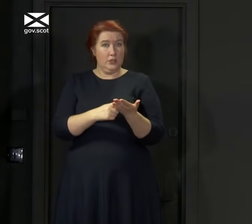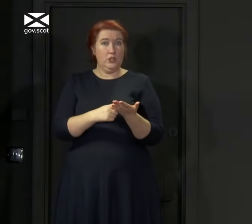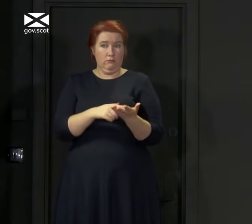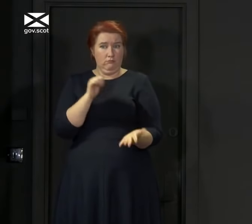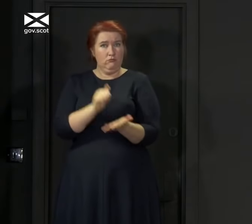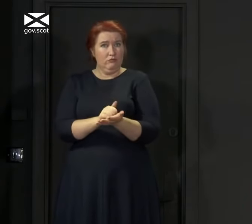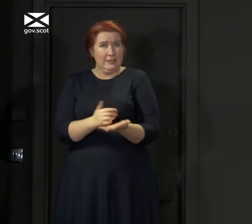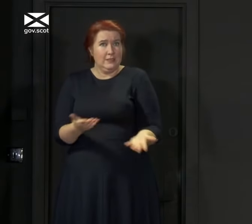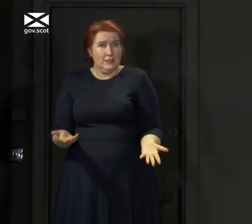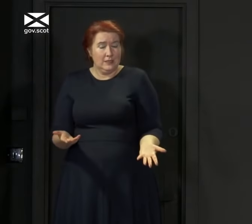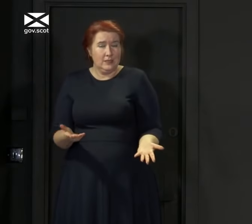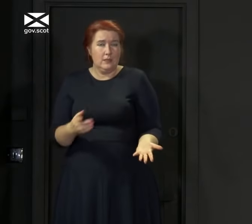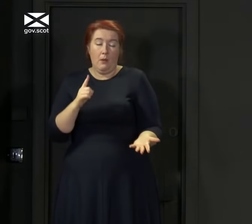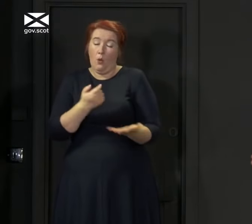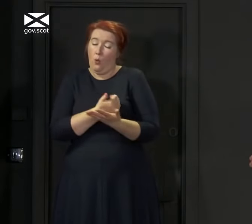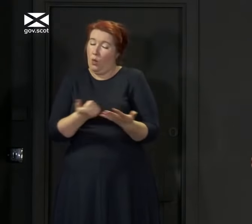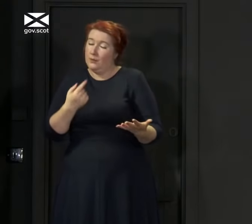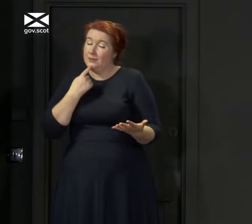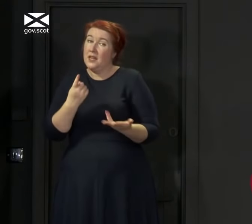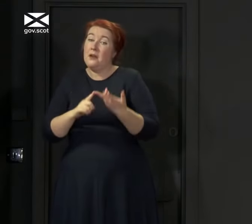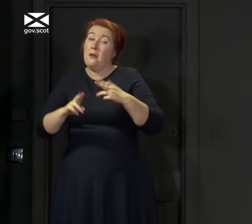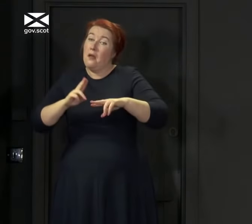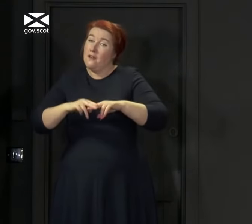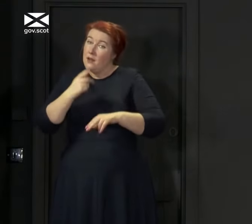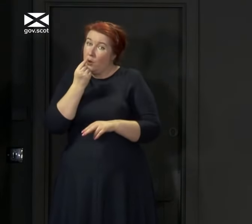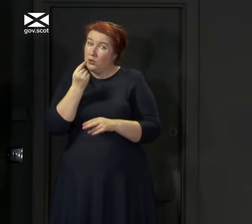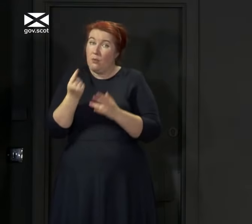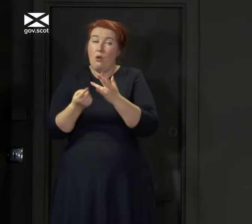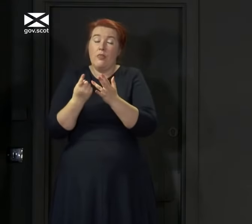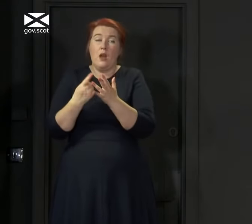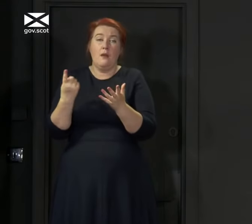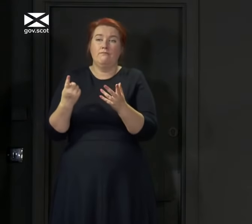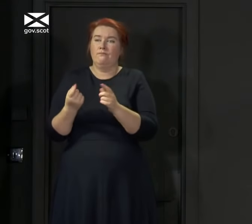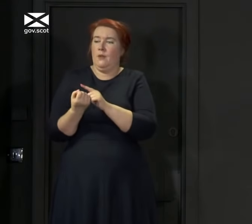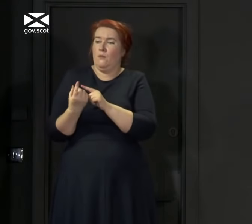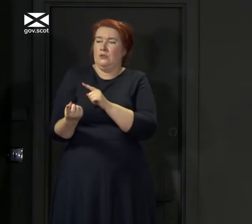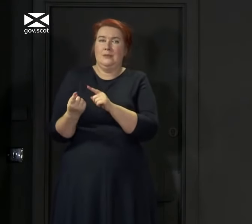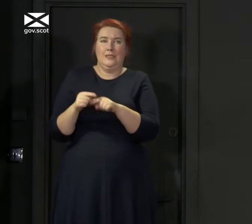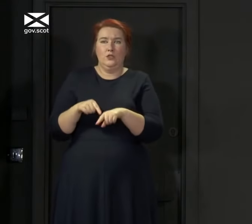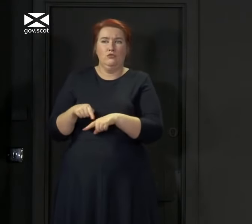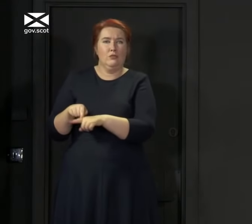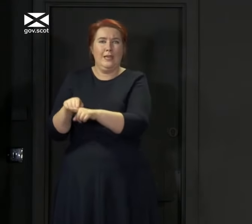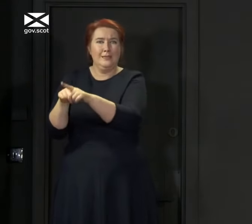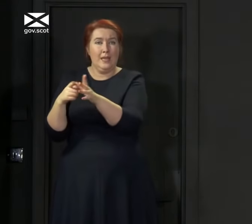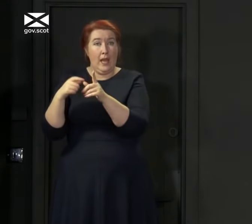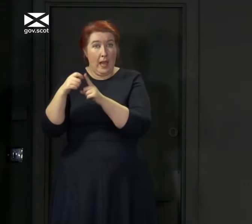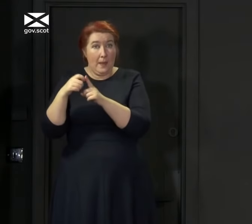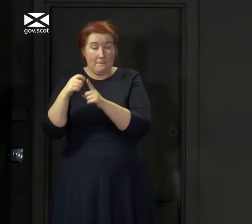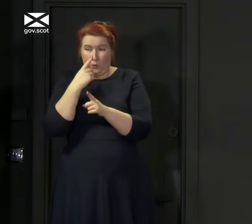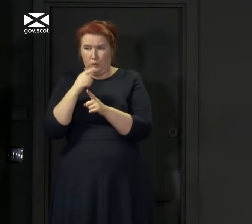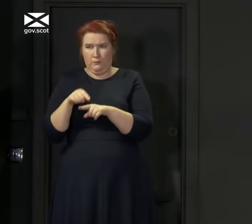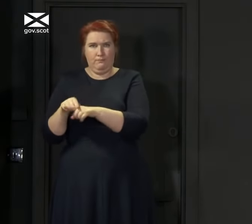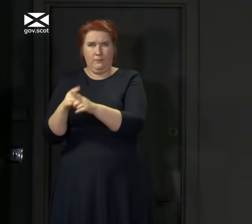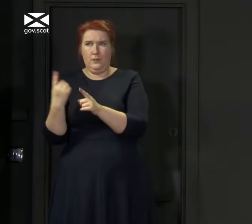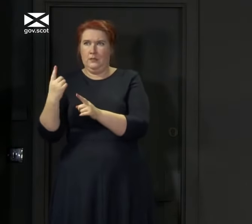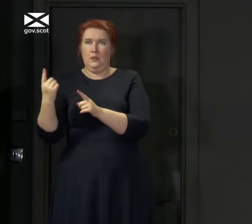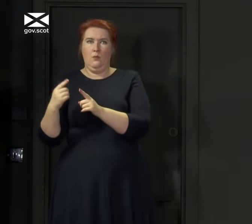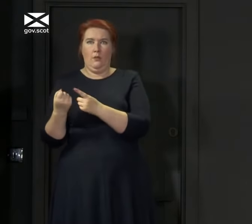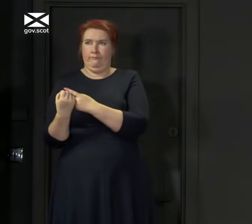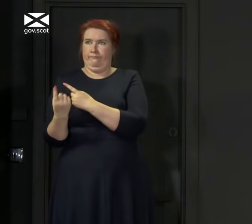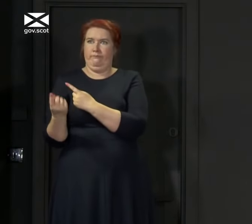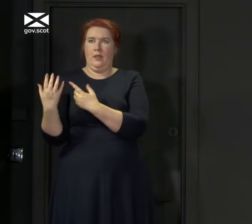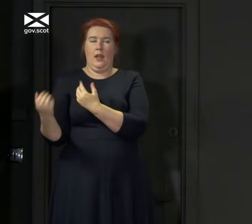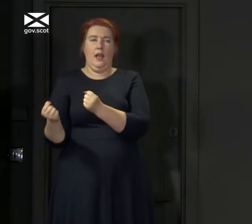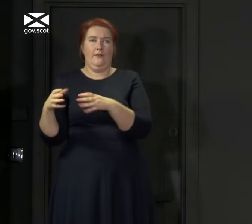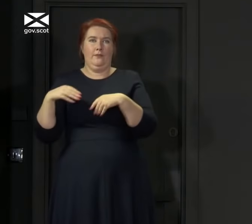vindicated. But we always said if we could have a proximity tracing app as an enhancement to that, and if we were satisfied that